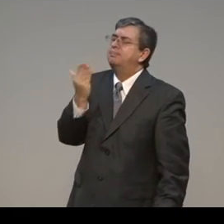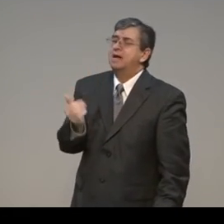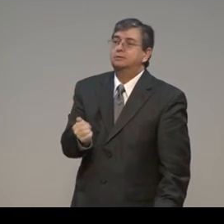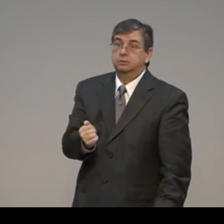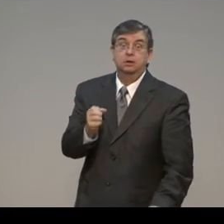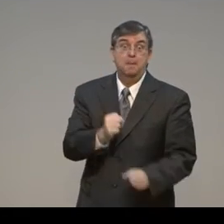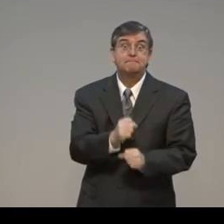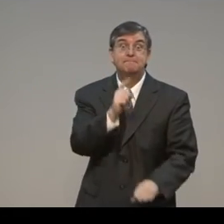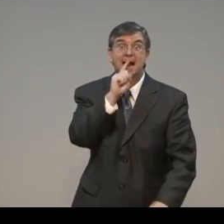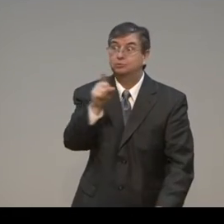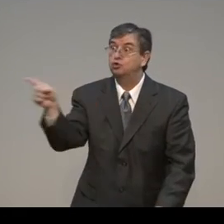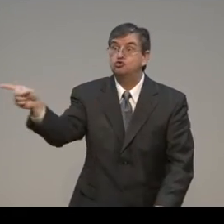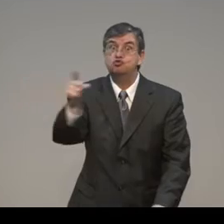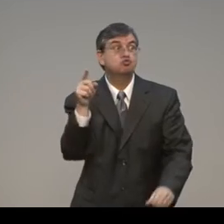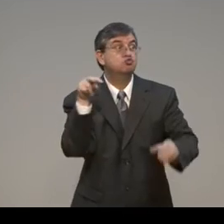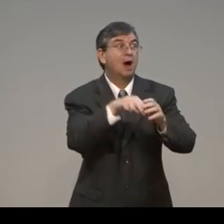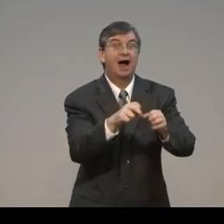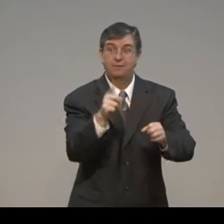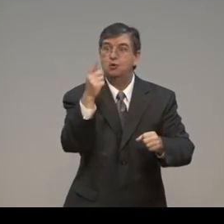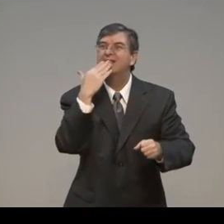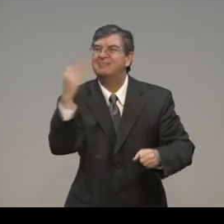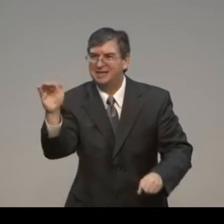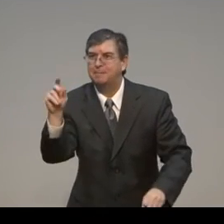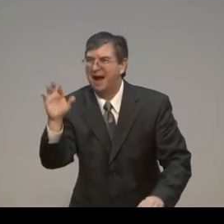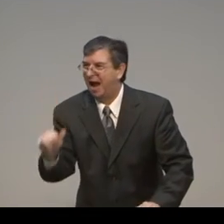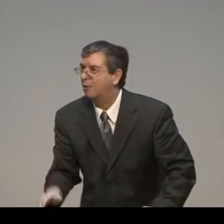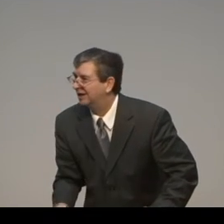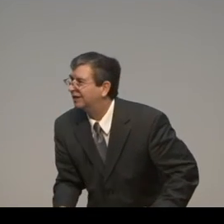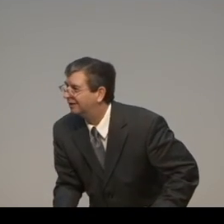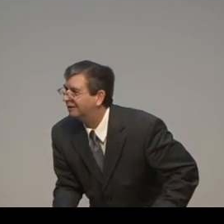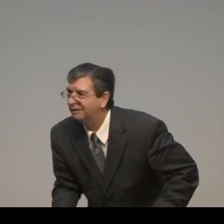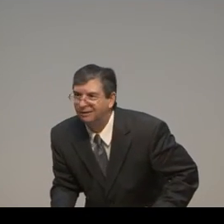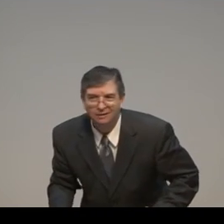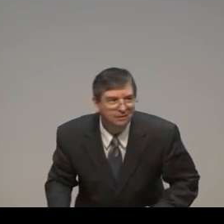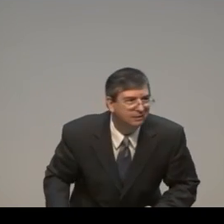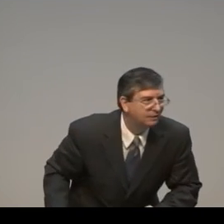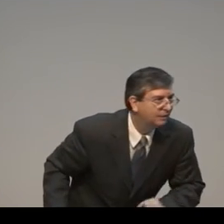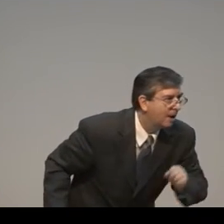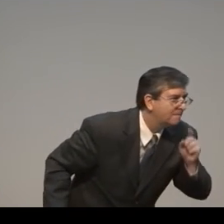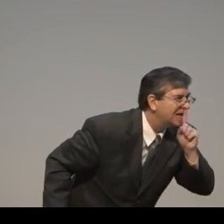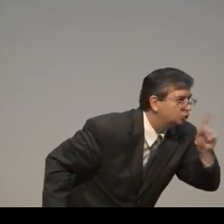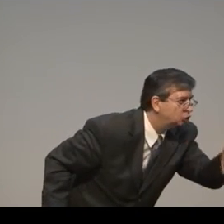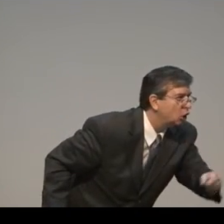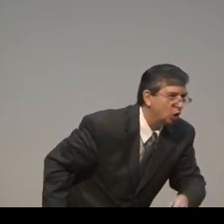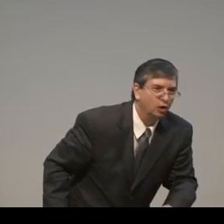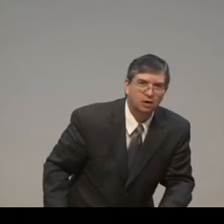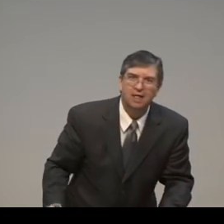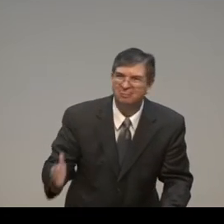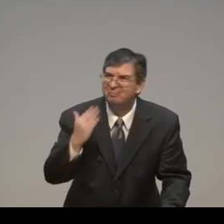what a blessing he is that makes sure that you need to, when you get in your car, you need to say, Thank you,